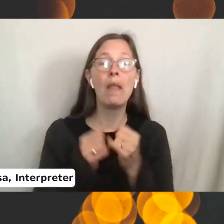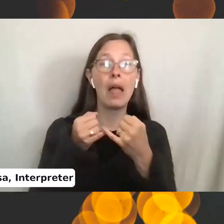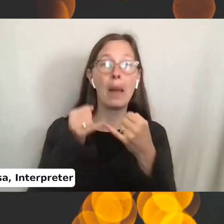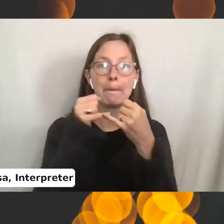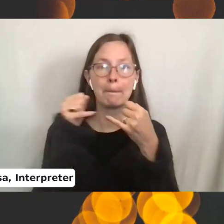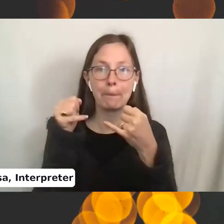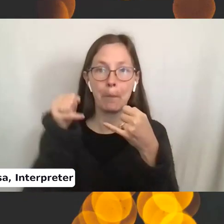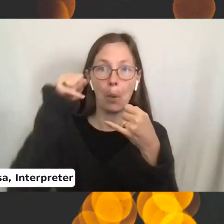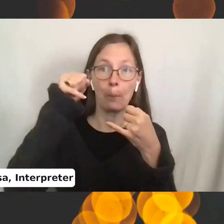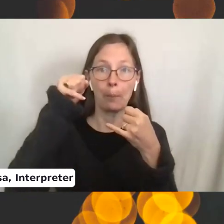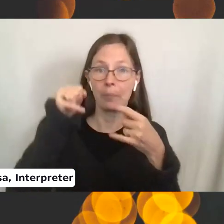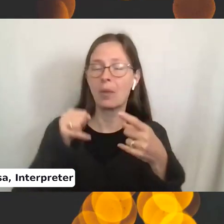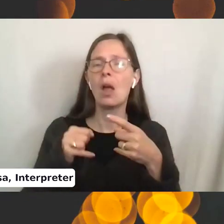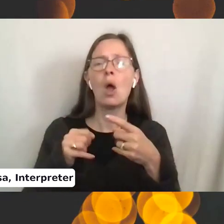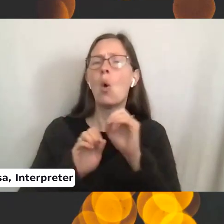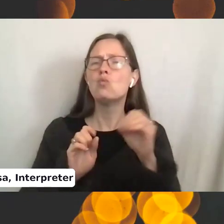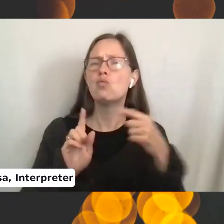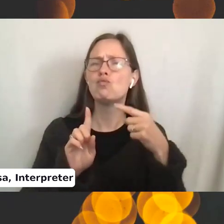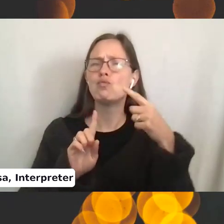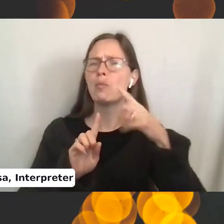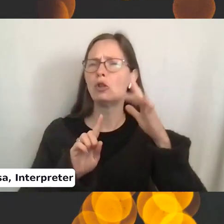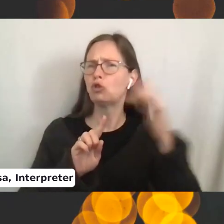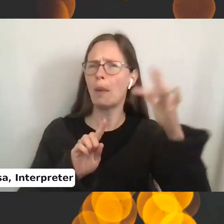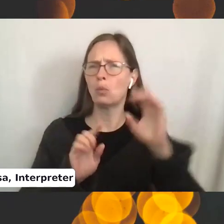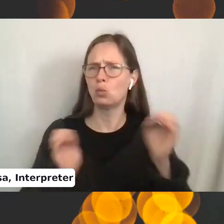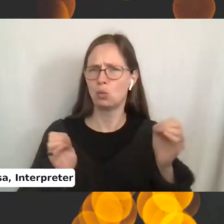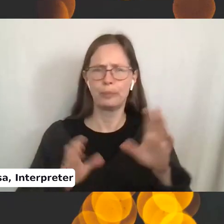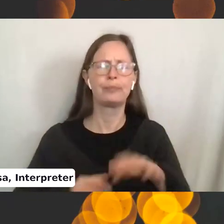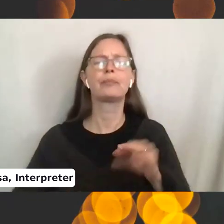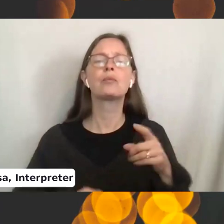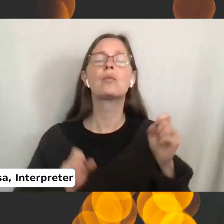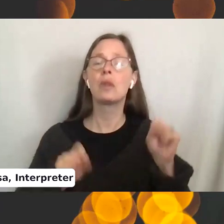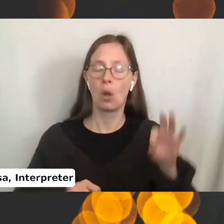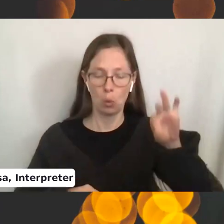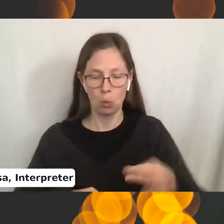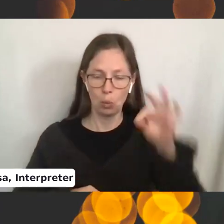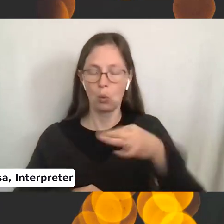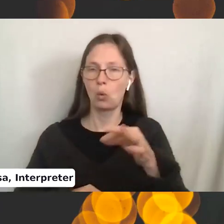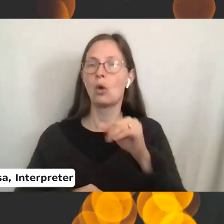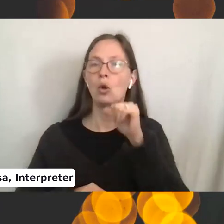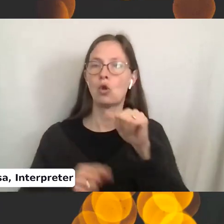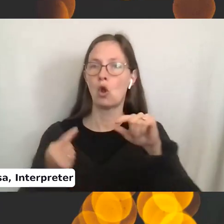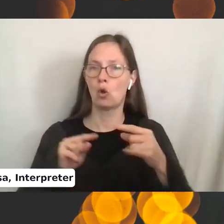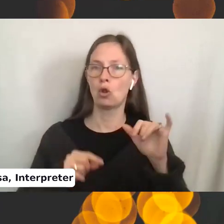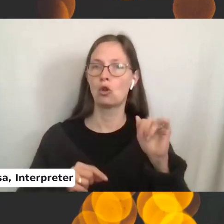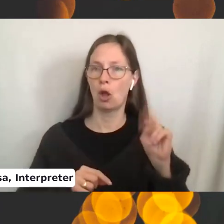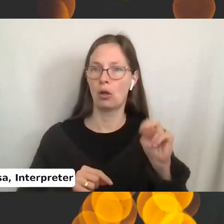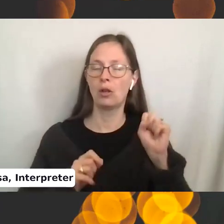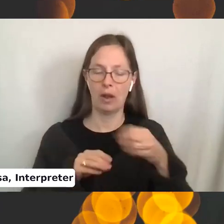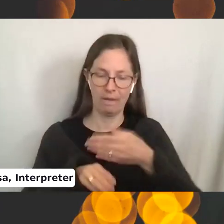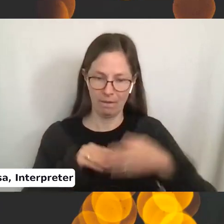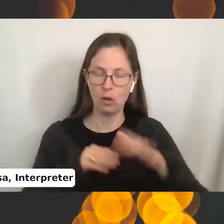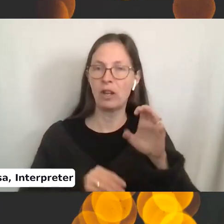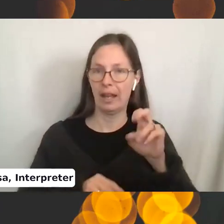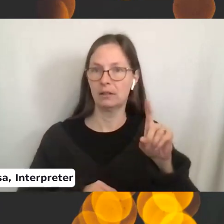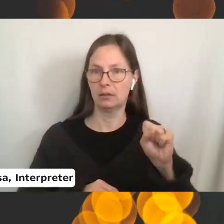It's very, it's not pointy at all. Um, and you can go through the yarn without splitting it and you can finish in your ends. So you'll need one of